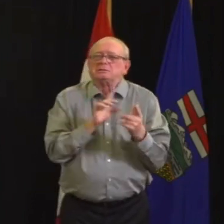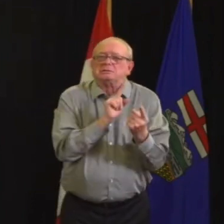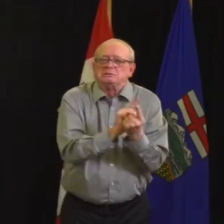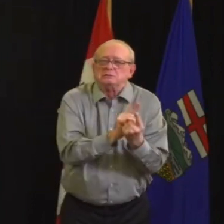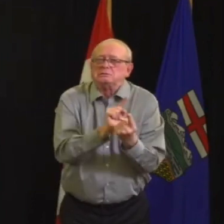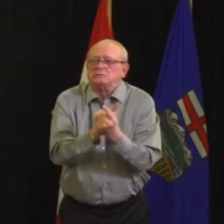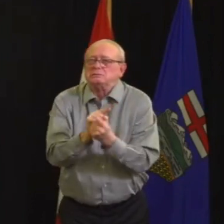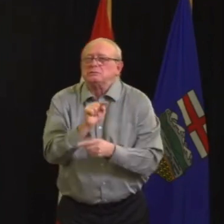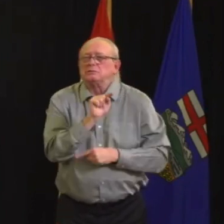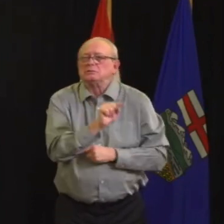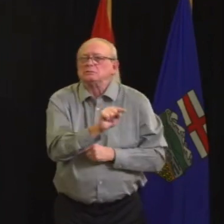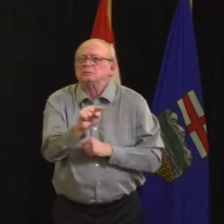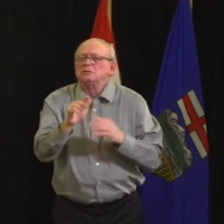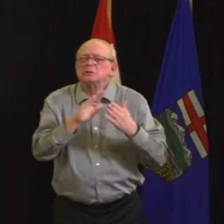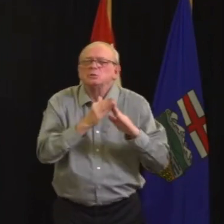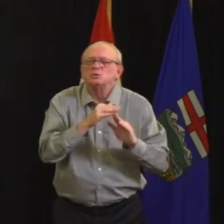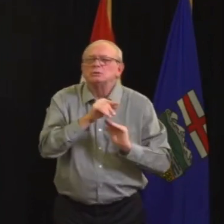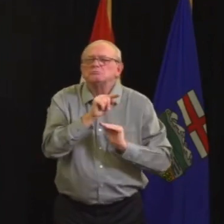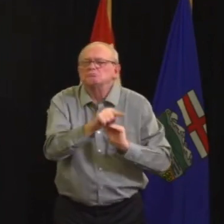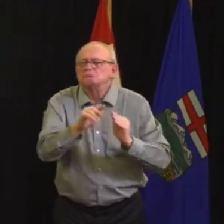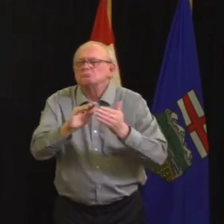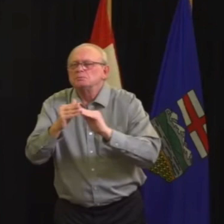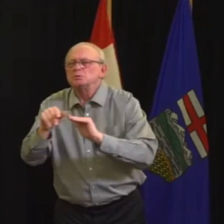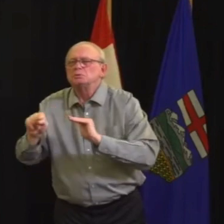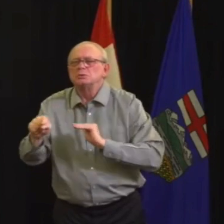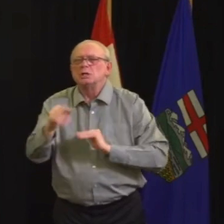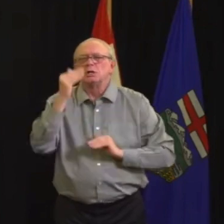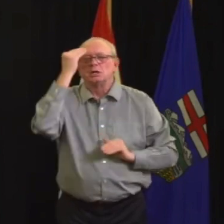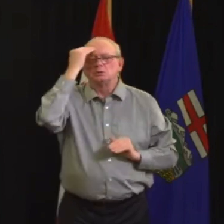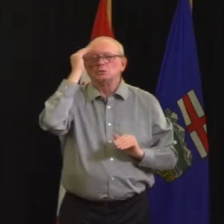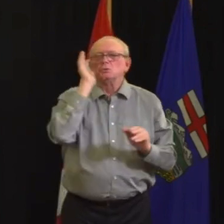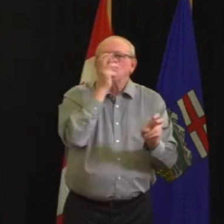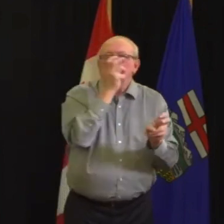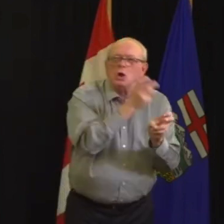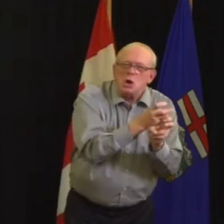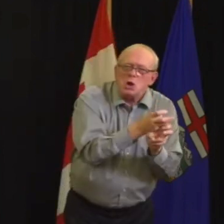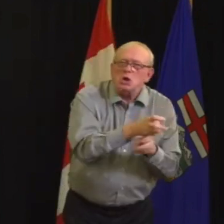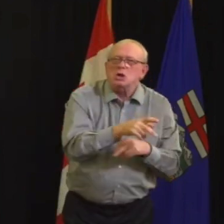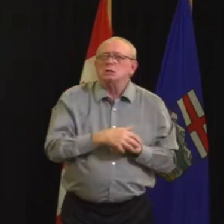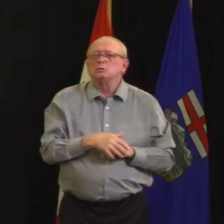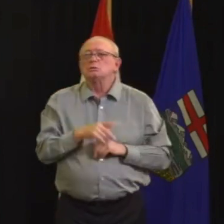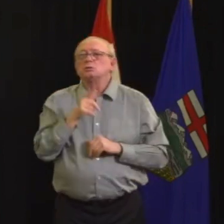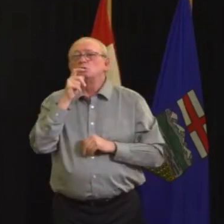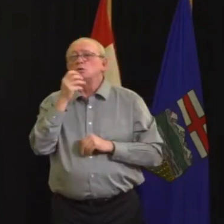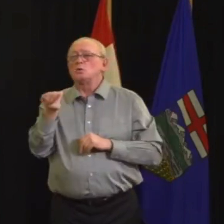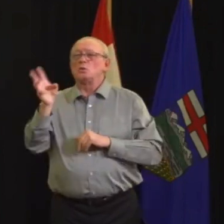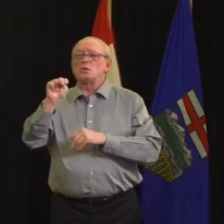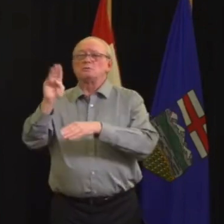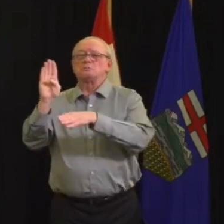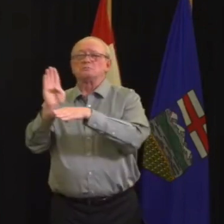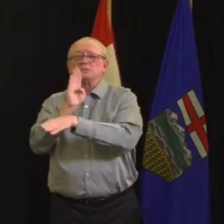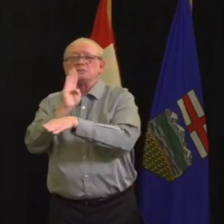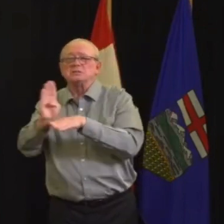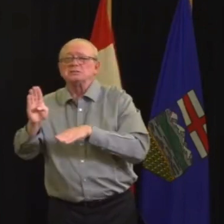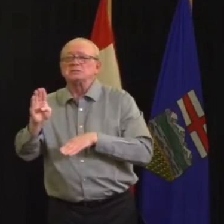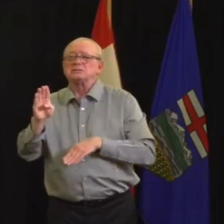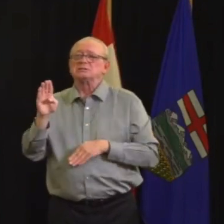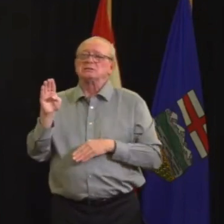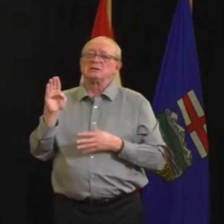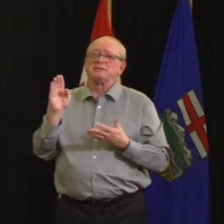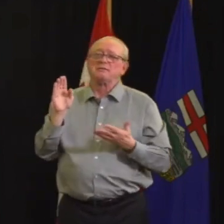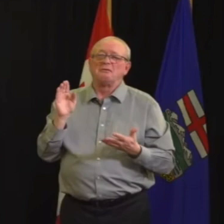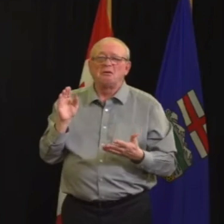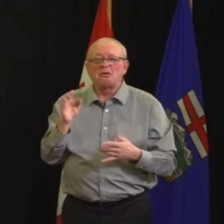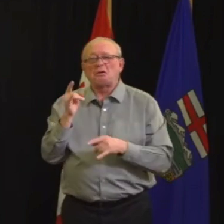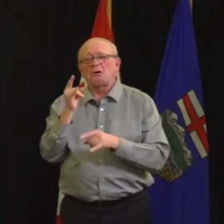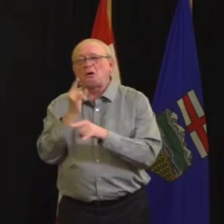by these measures but who are working with us to make sure activities are even safer when reopening happens. I want to